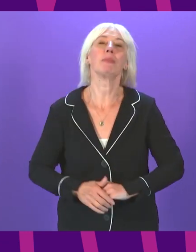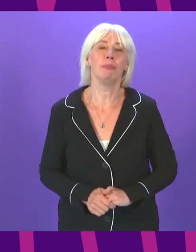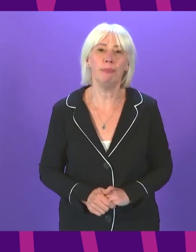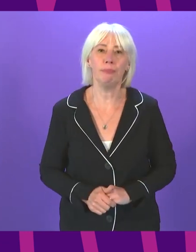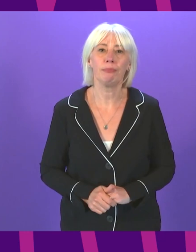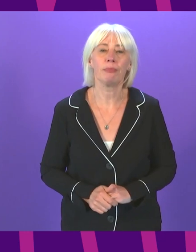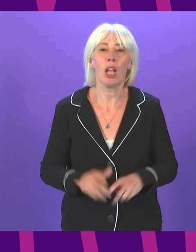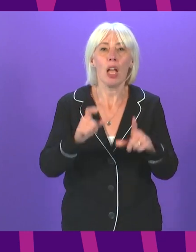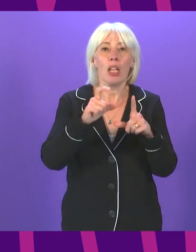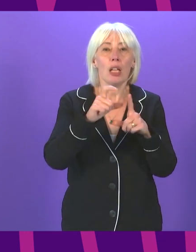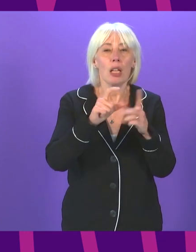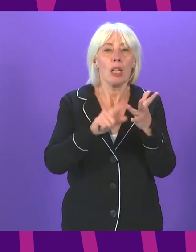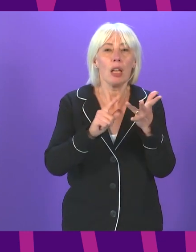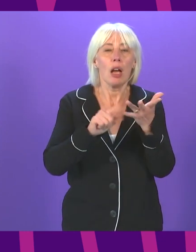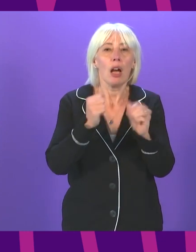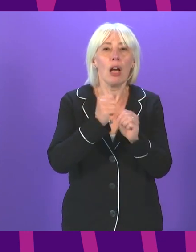And I call Douglas Ross.